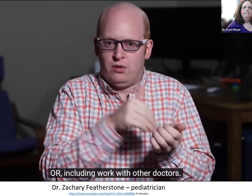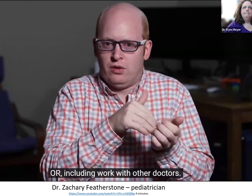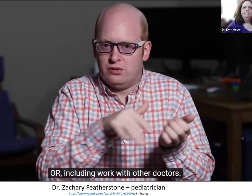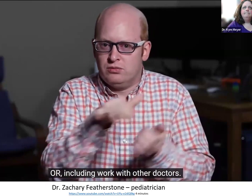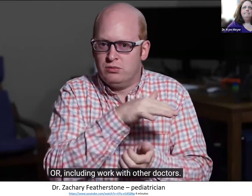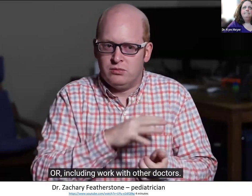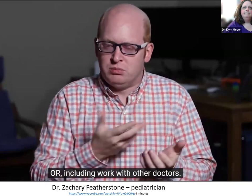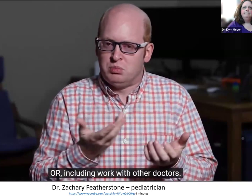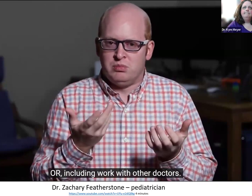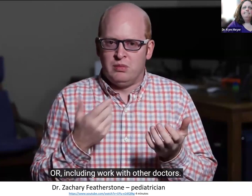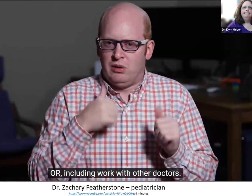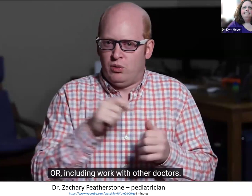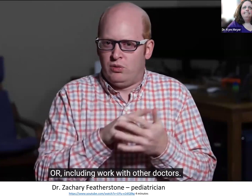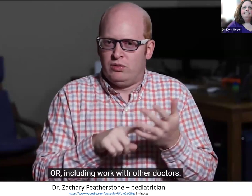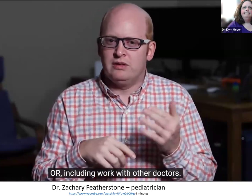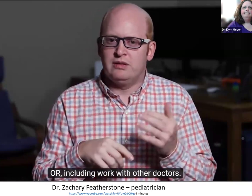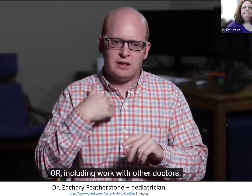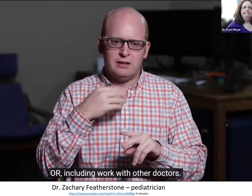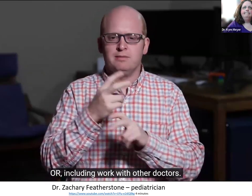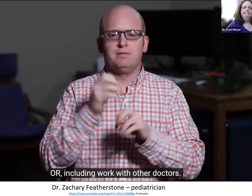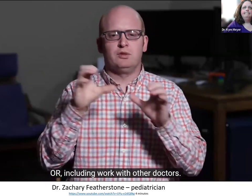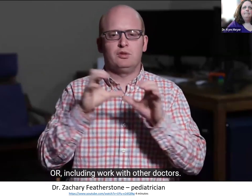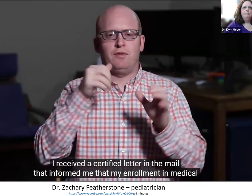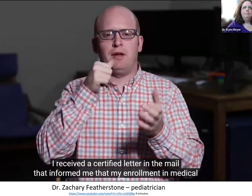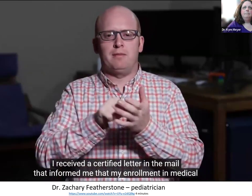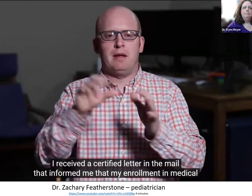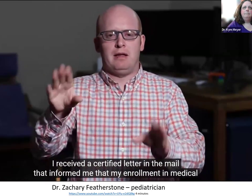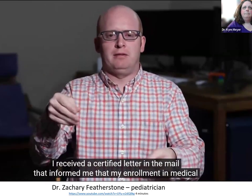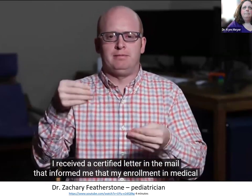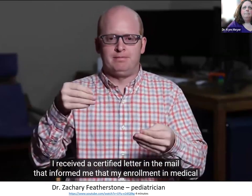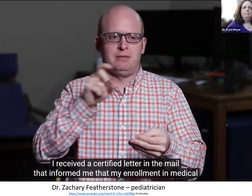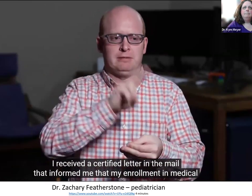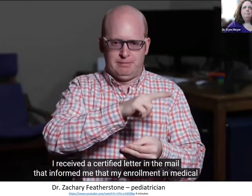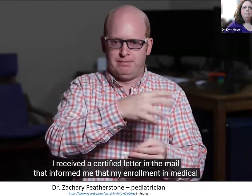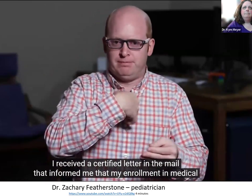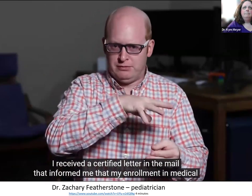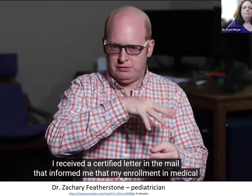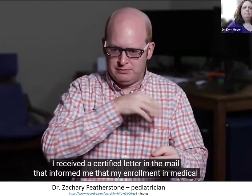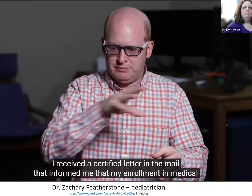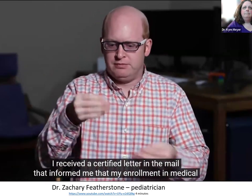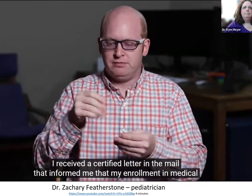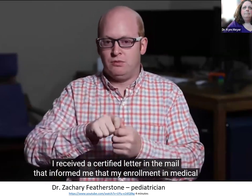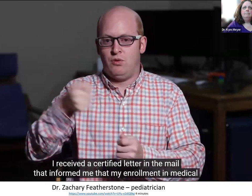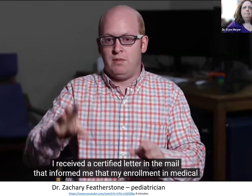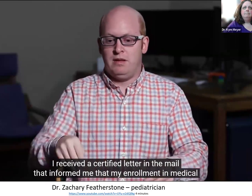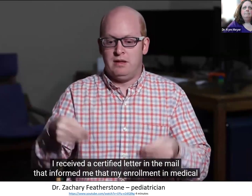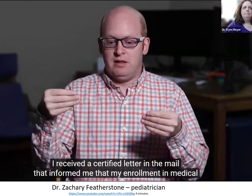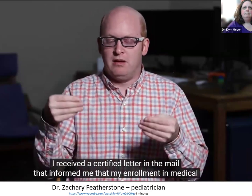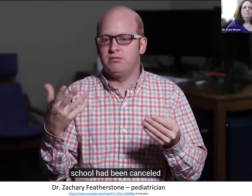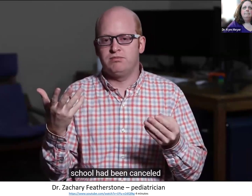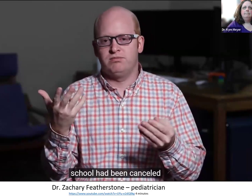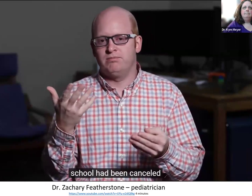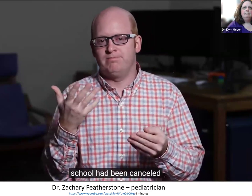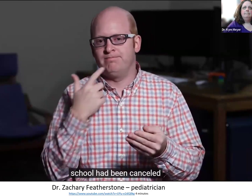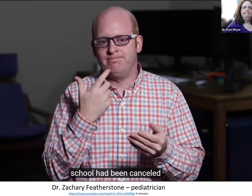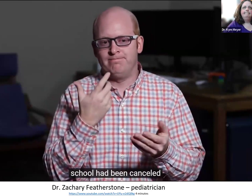OR, including work with other doctors. I received a certified letter in the mail that informed me that my enrollment in medical